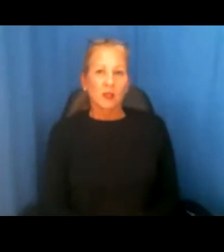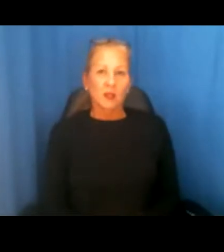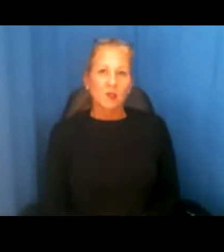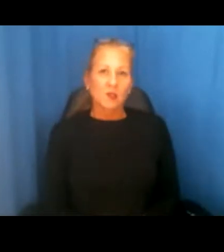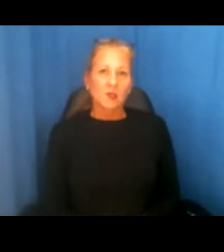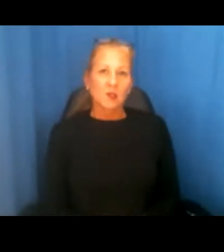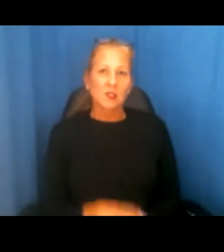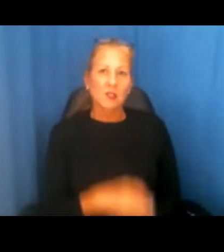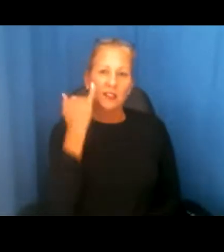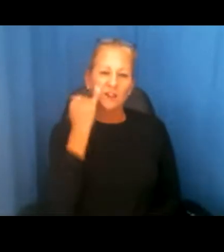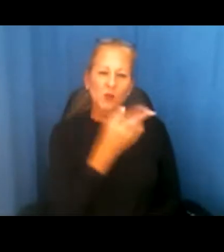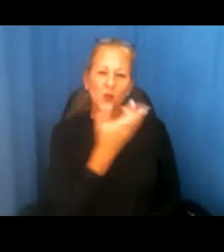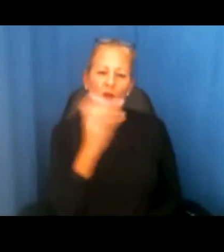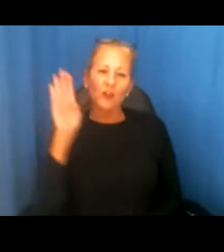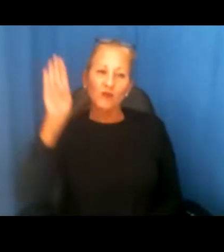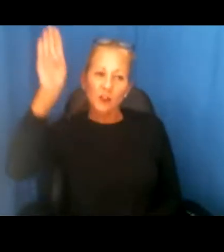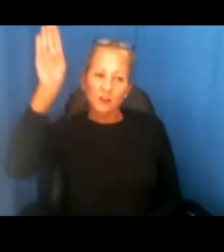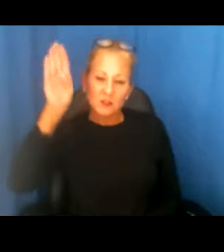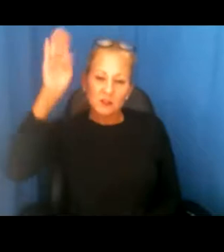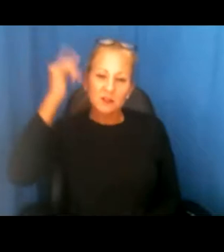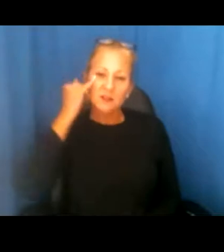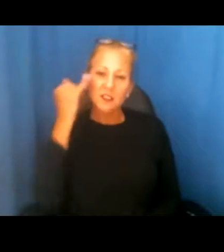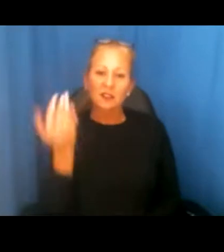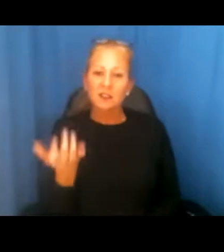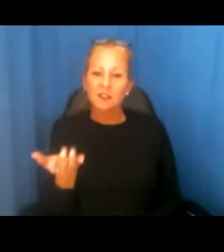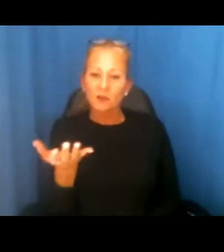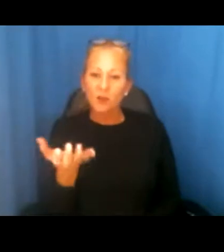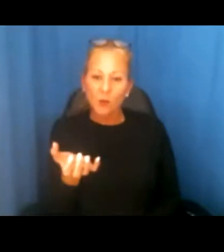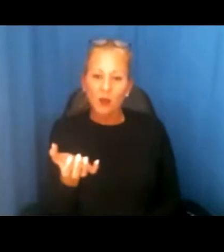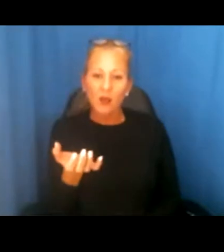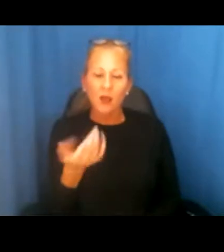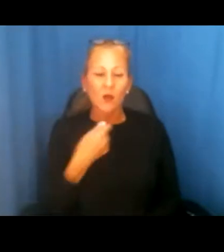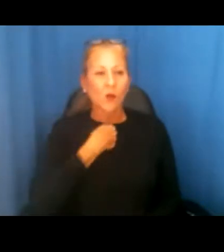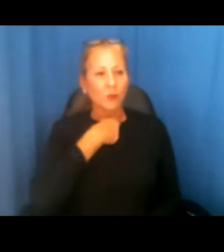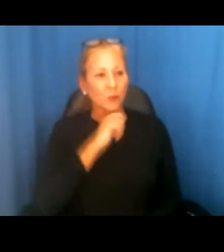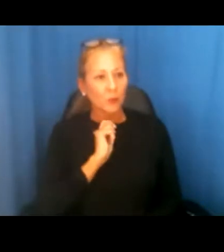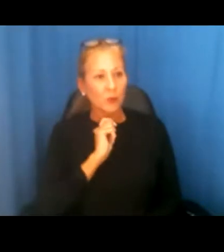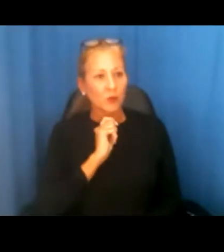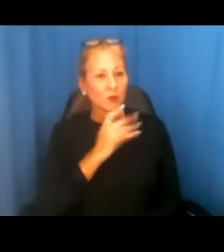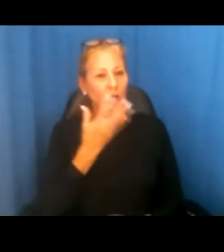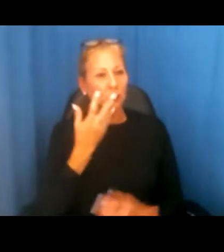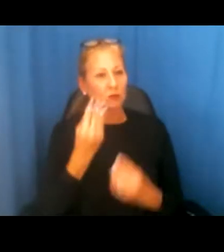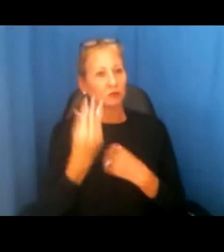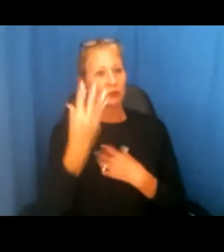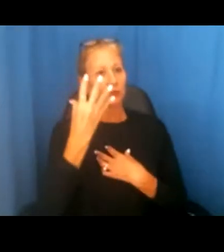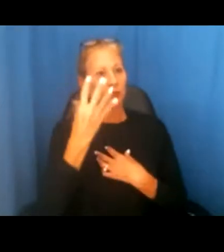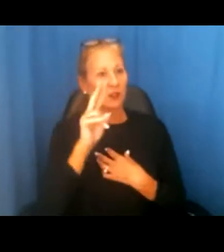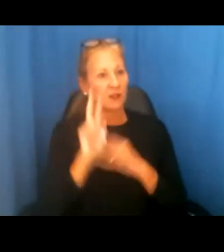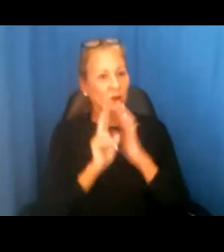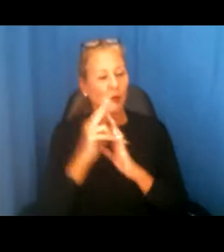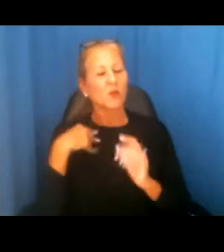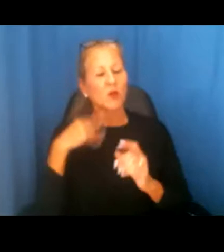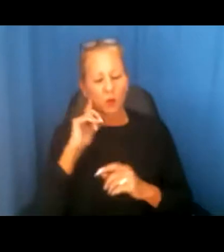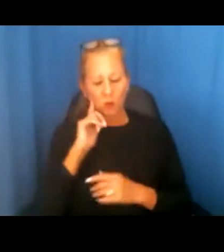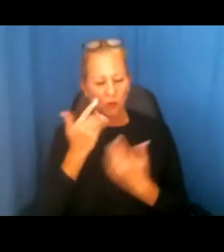If you want to raise your hand and come off of mute and go on video, then you can ask a question and we'll unmute your